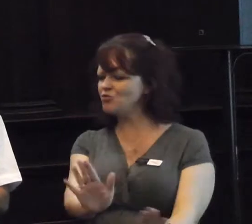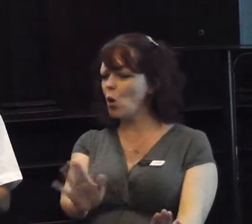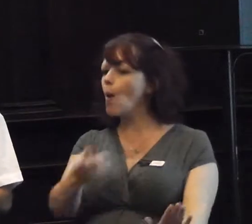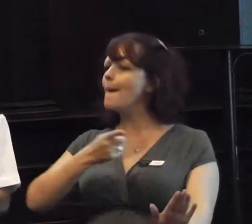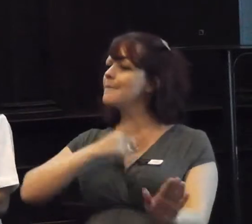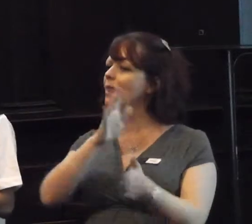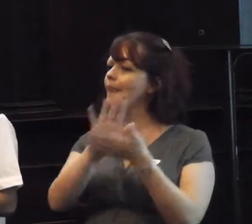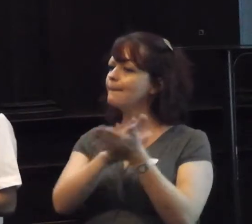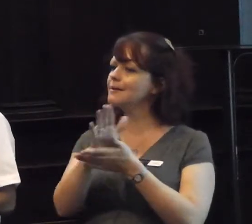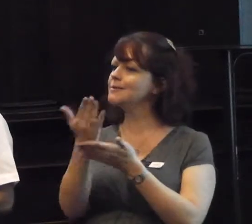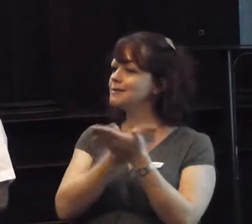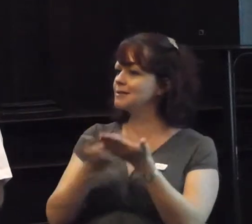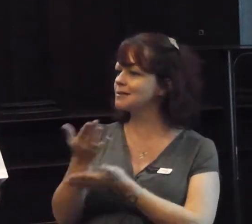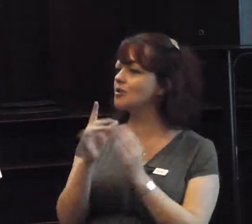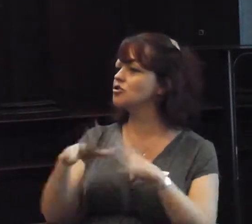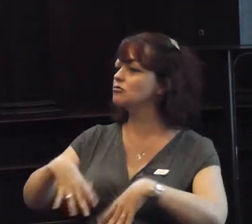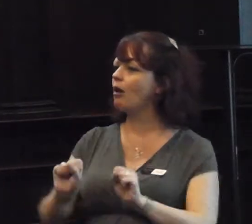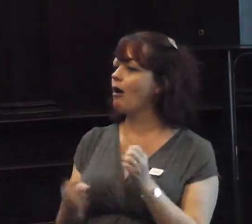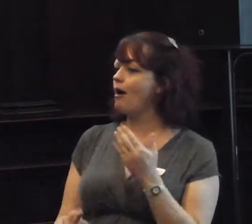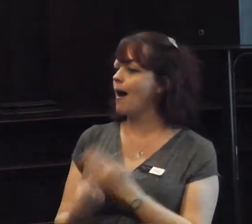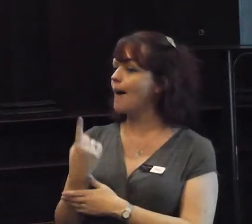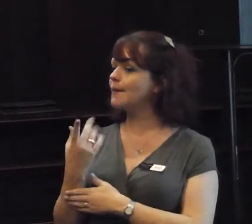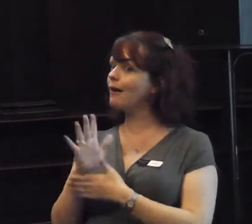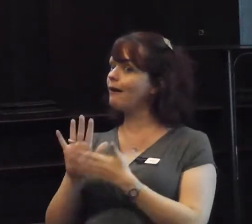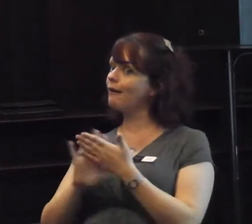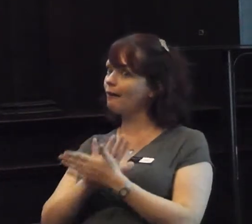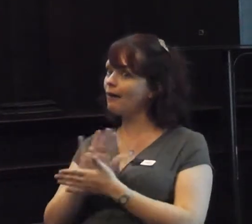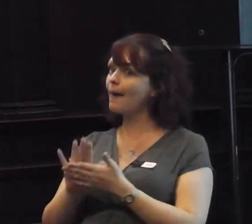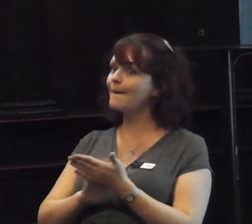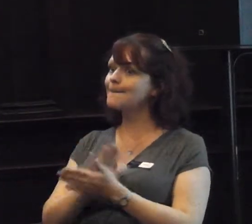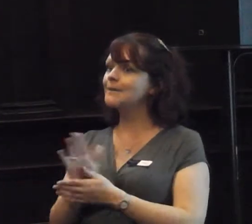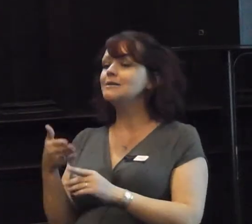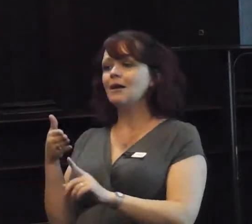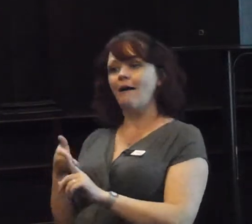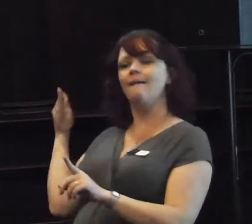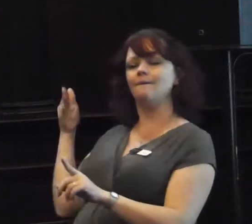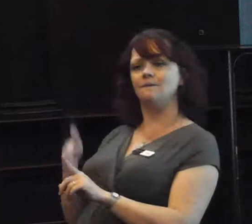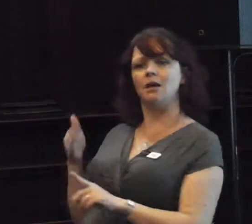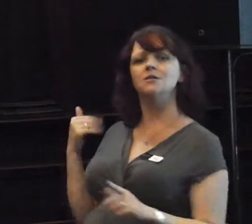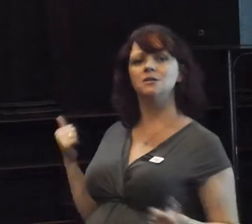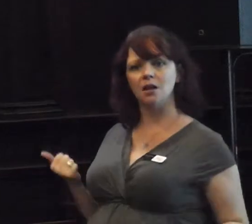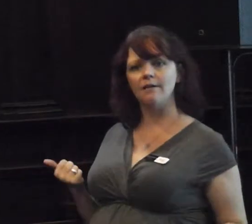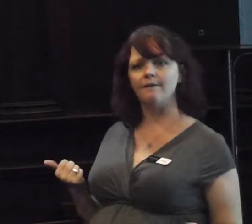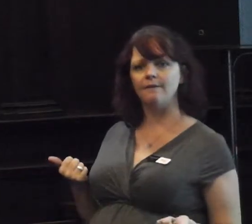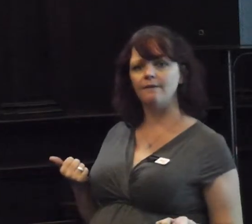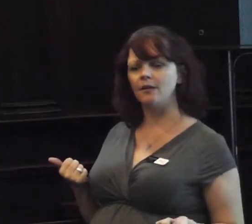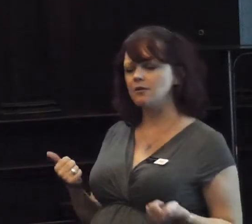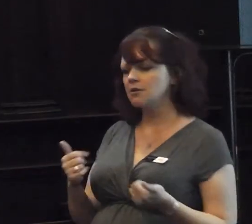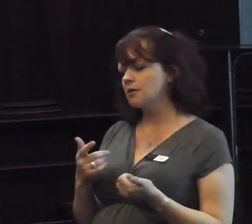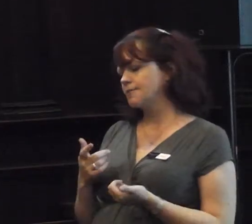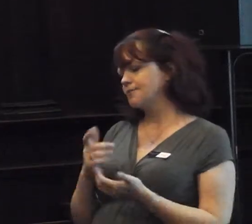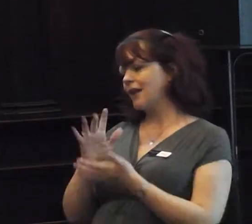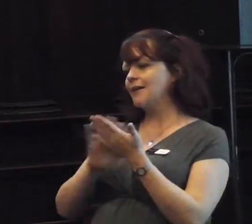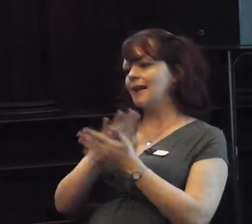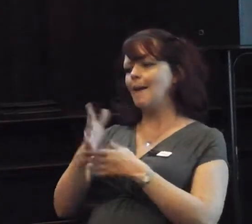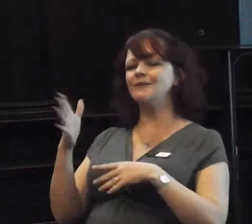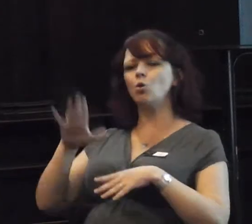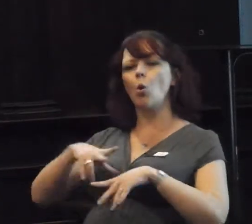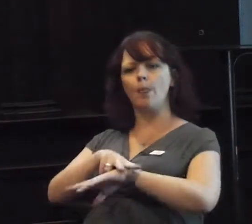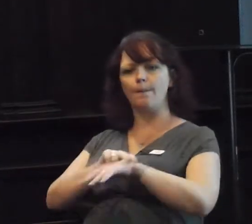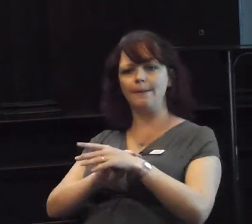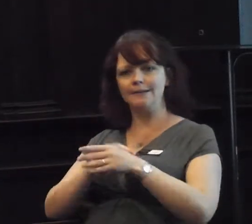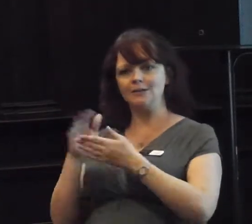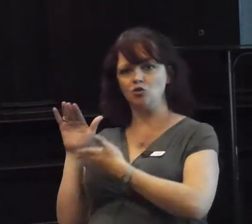And we did some prevention work, and it did start a coordinated program in the police service, together with partners